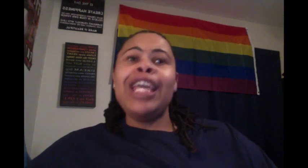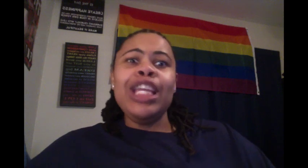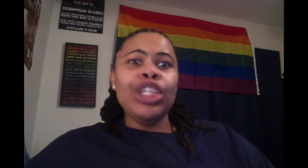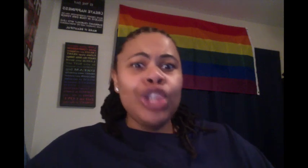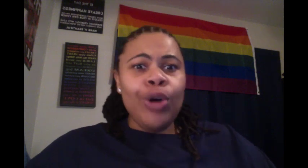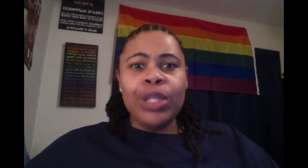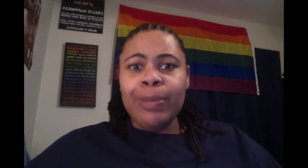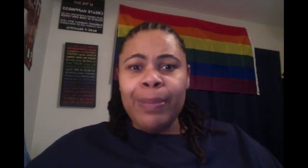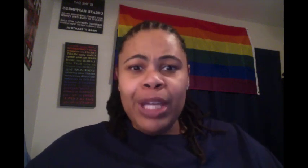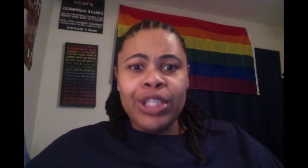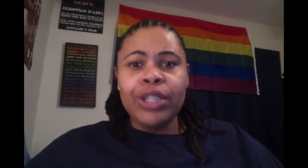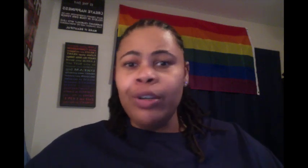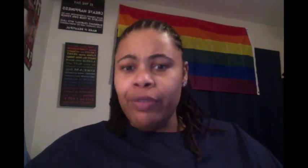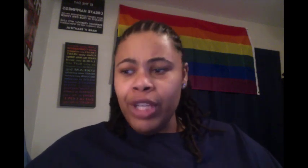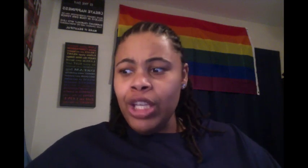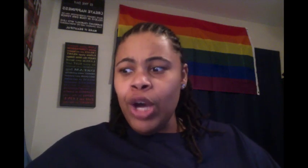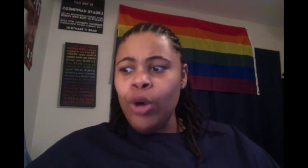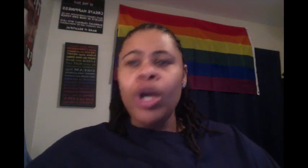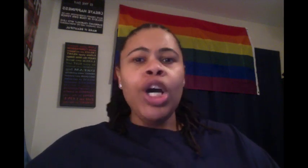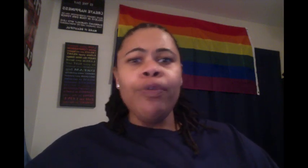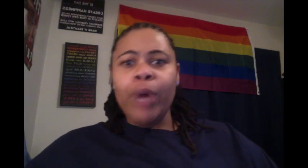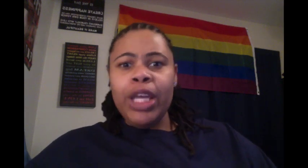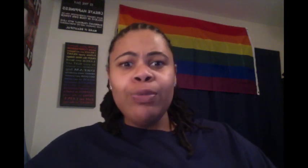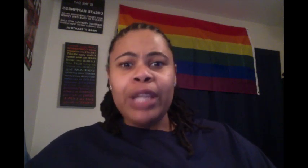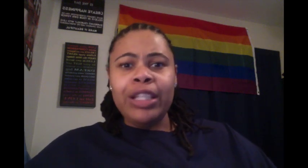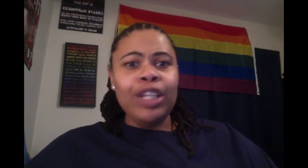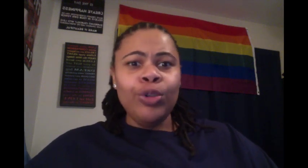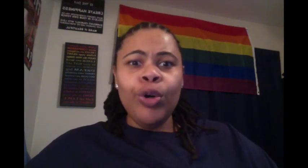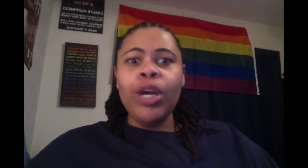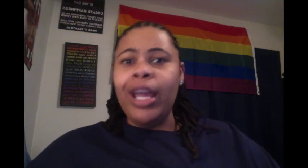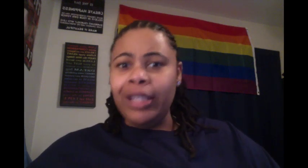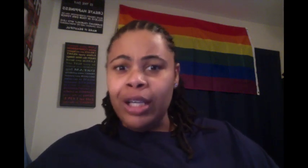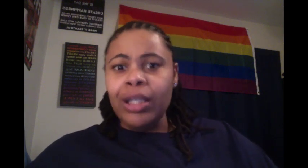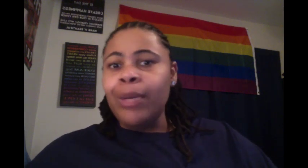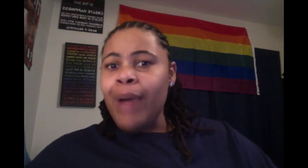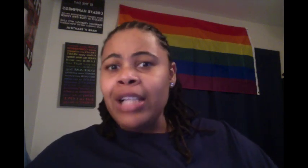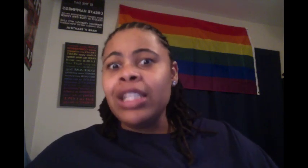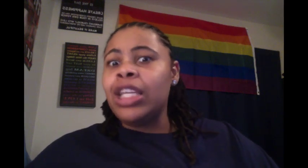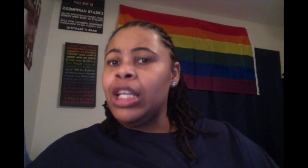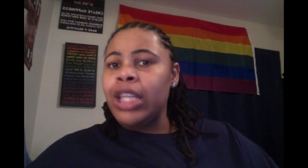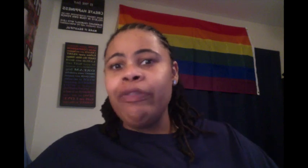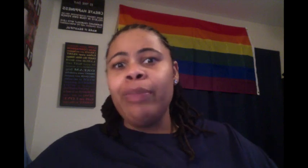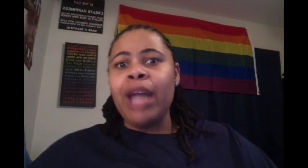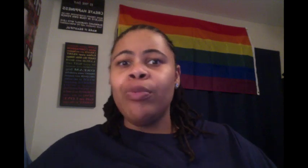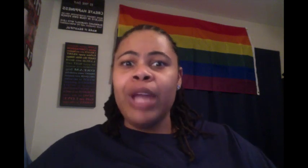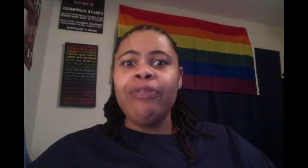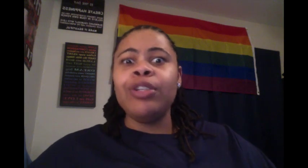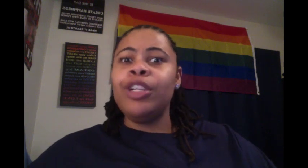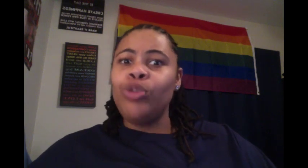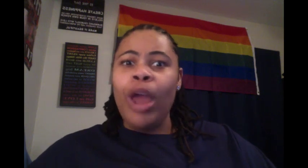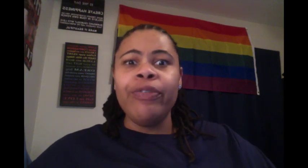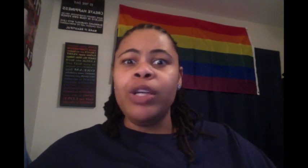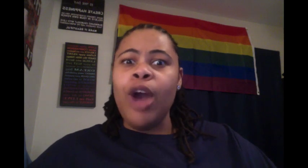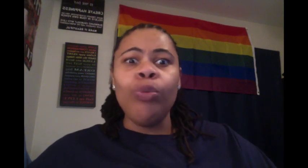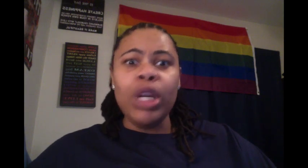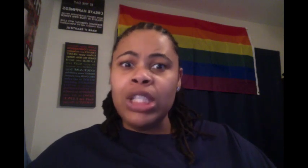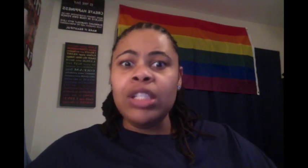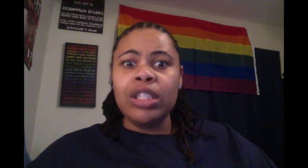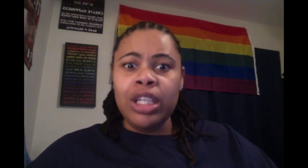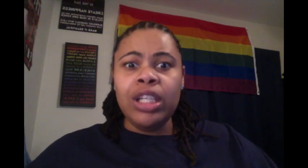he just shows him a picture of video of what he was out there doing at the Unlove Projects, killing everybody, whatever. So he trying to figure out what is his agenda and